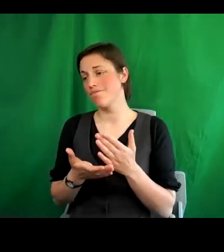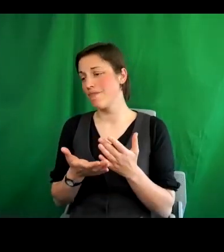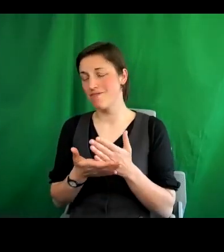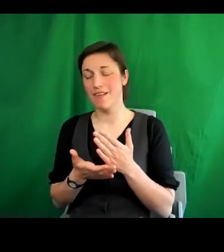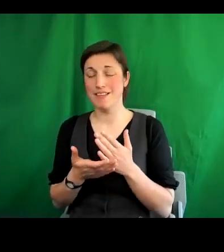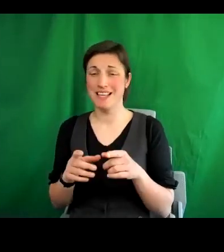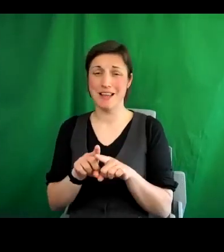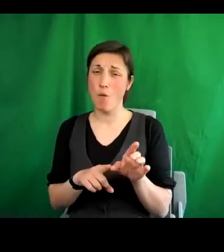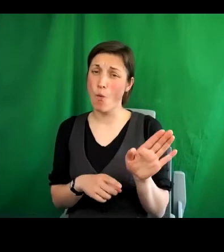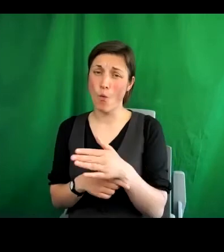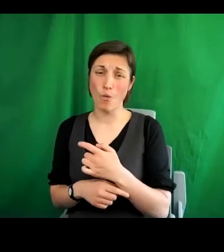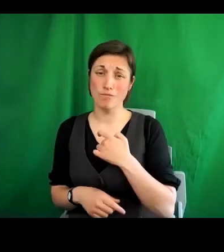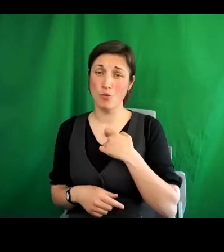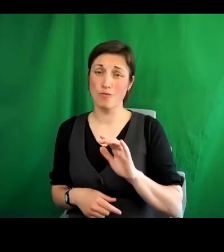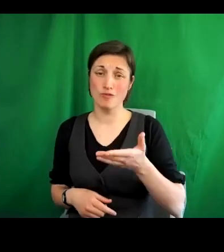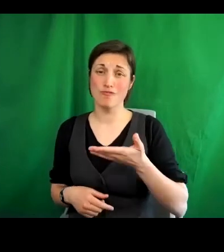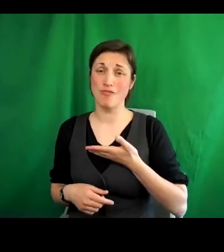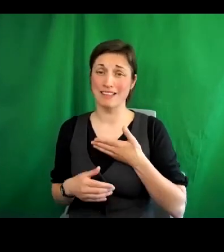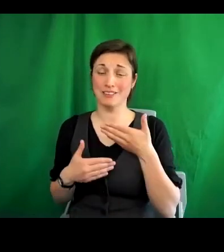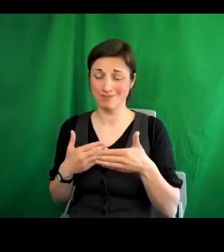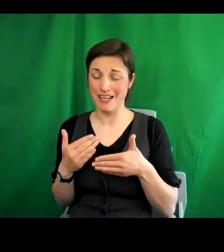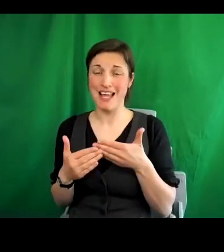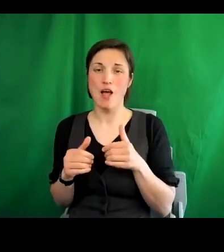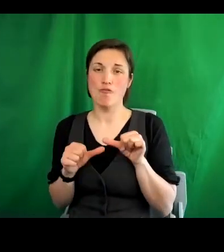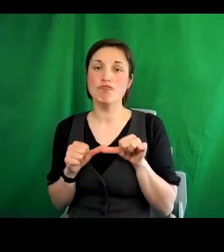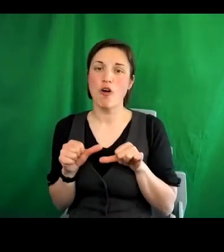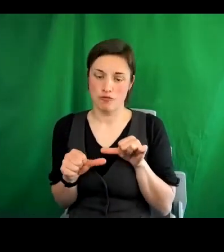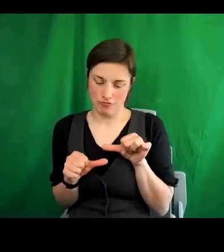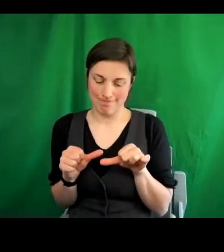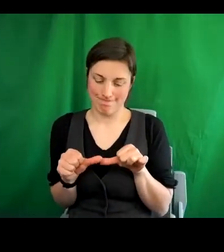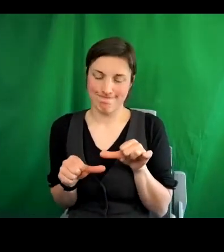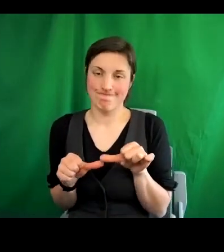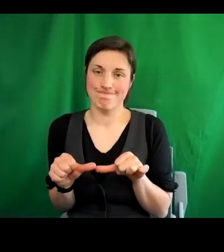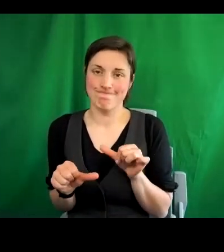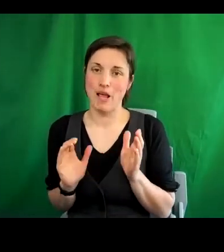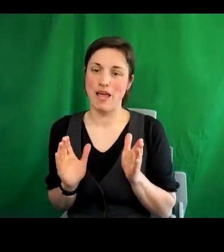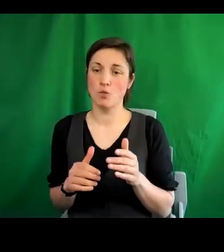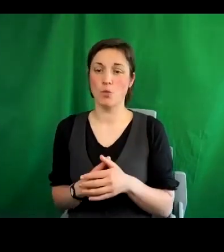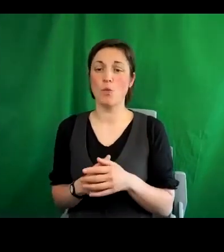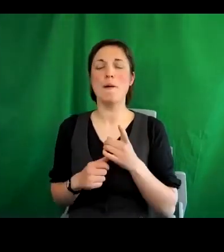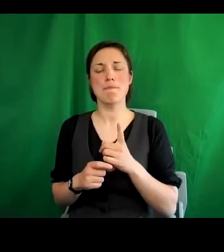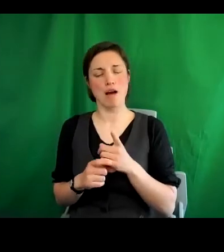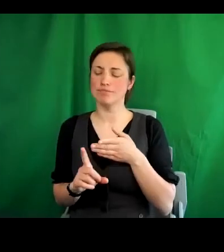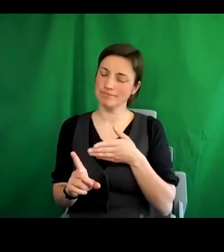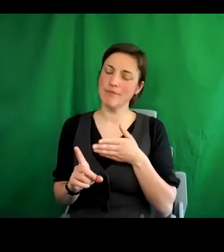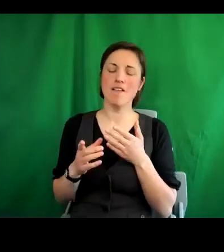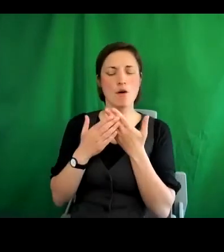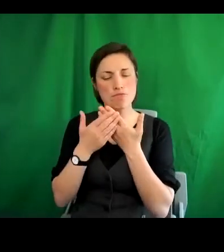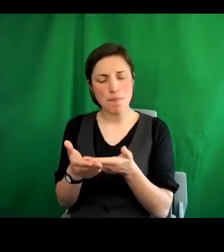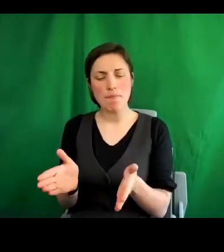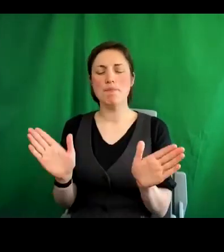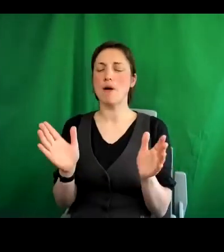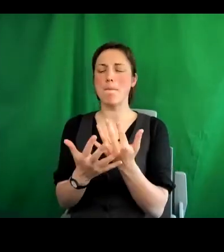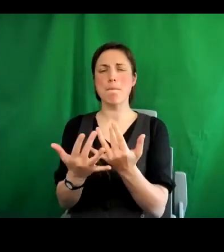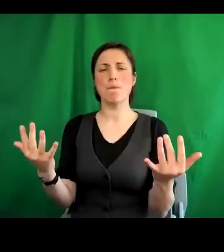Marilyn said at the outset, but with that approach taken of public participation and the public determining